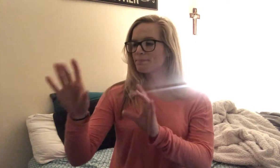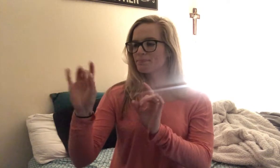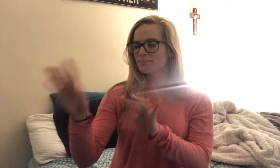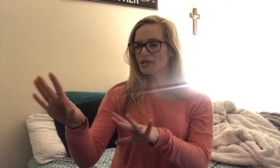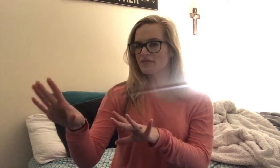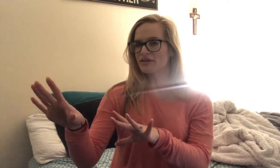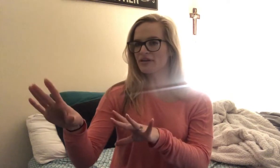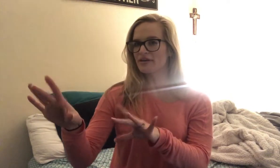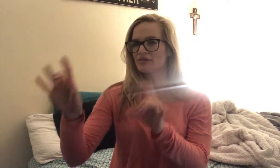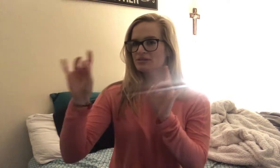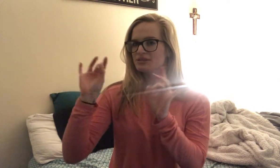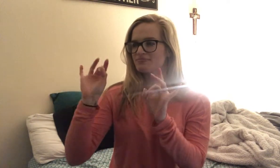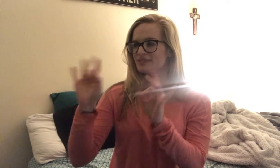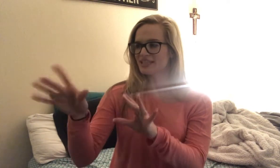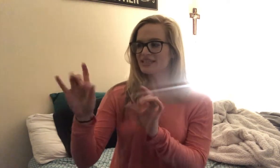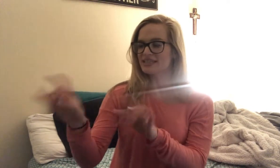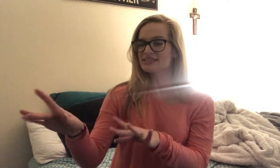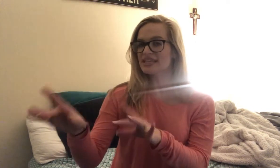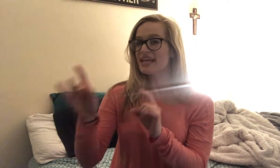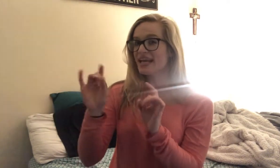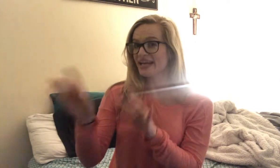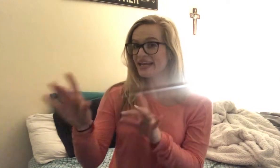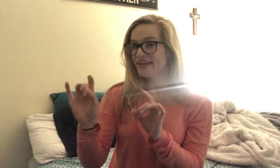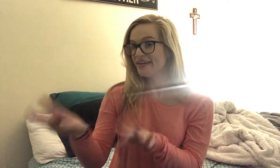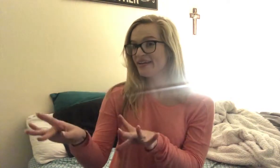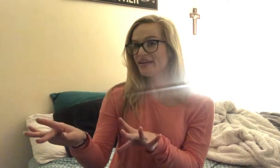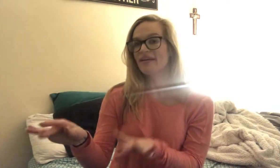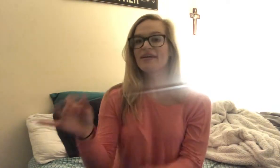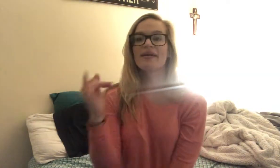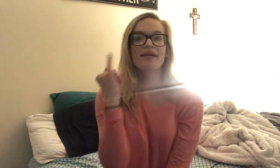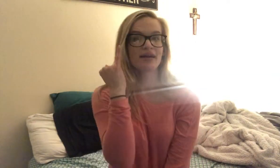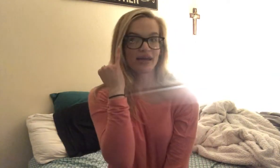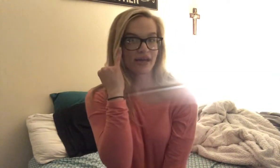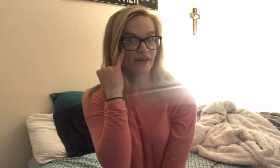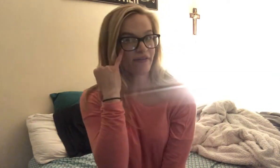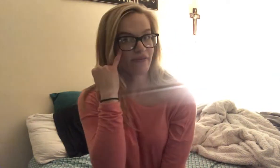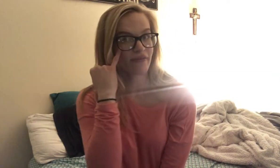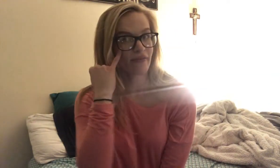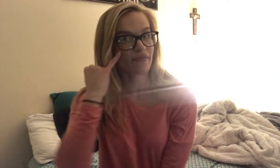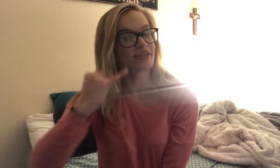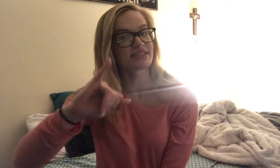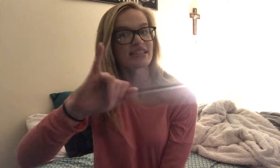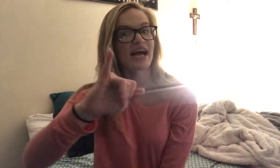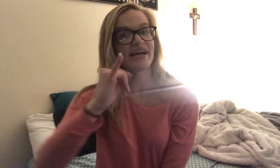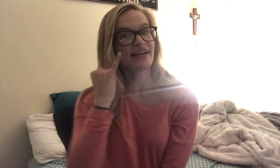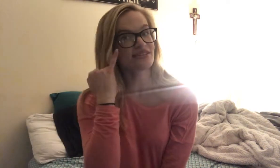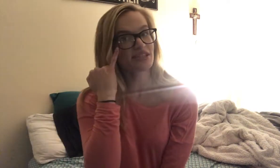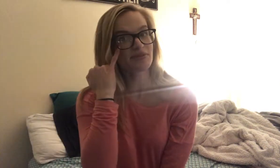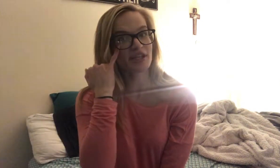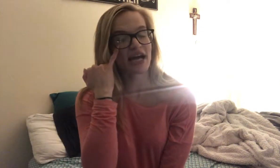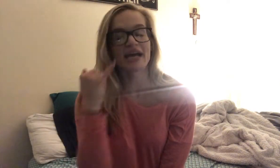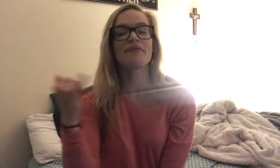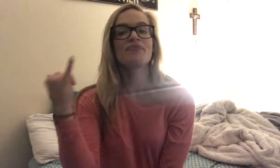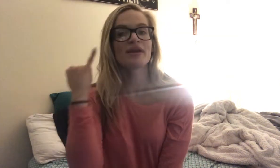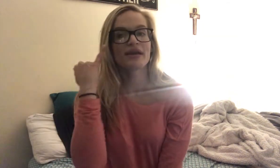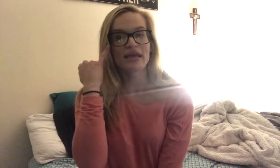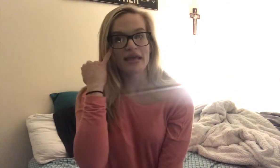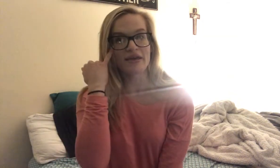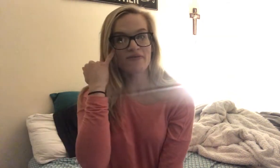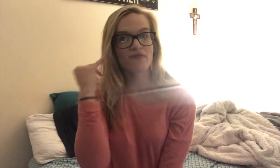Middle fingers. Like this. Hating. If. This is eye hand shape to your eye. If.